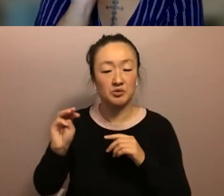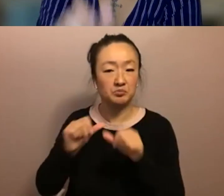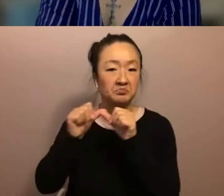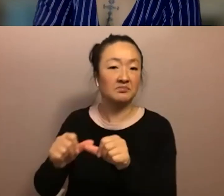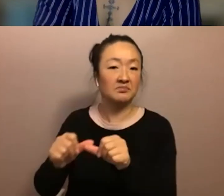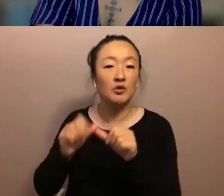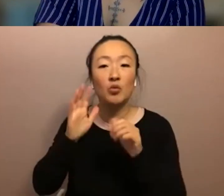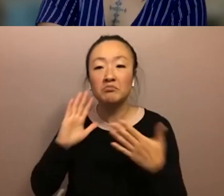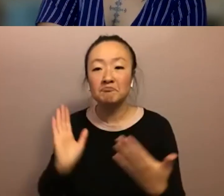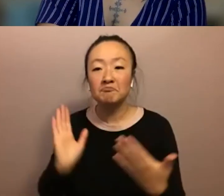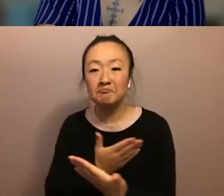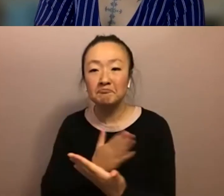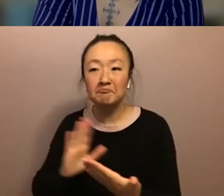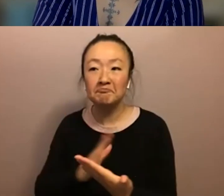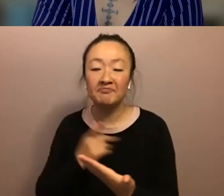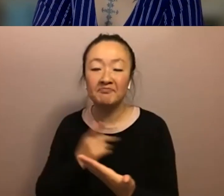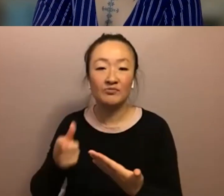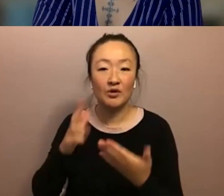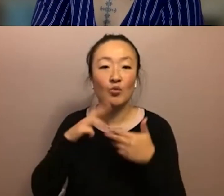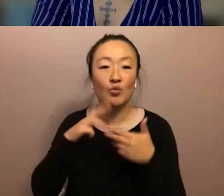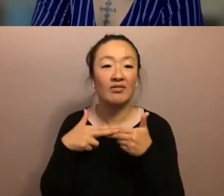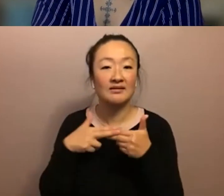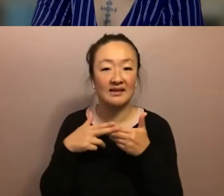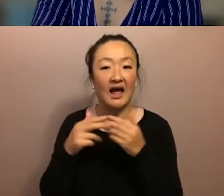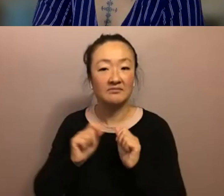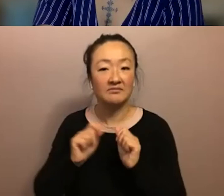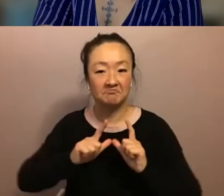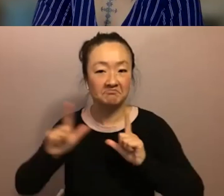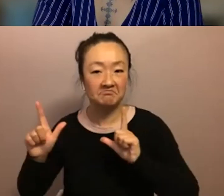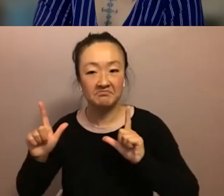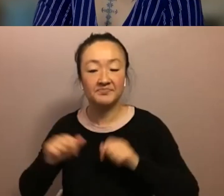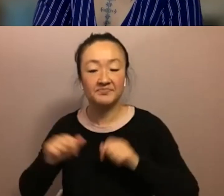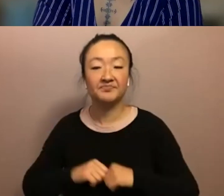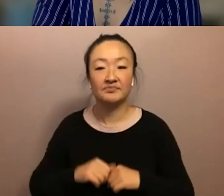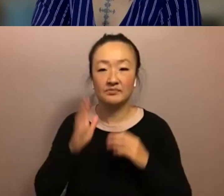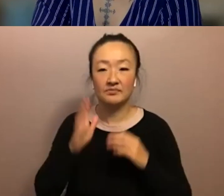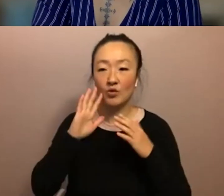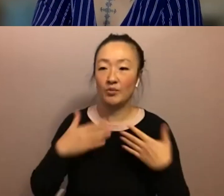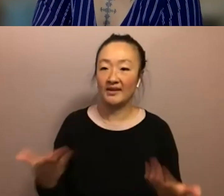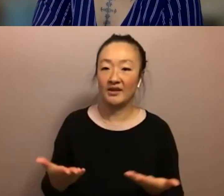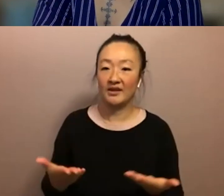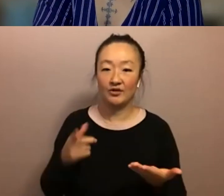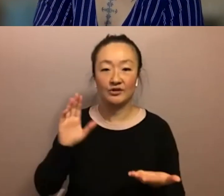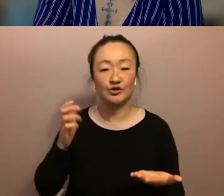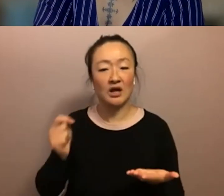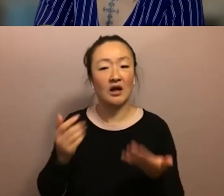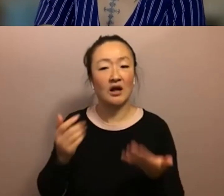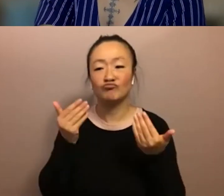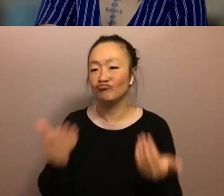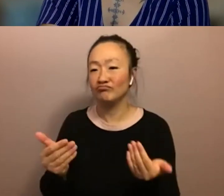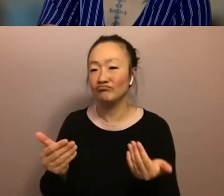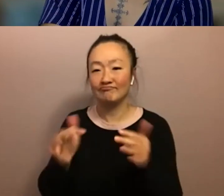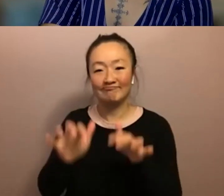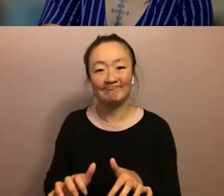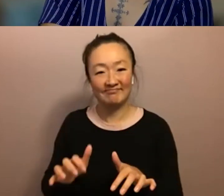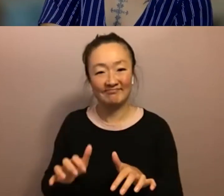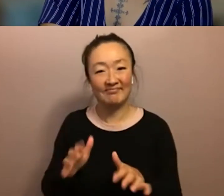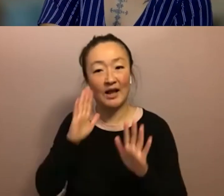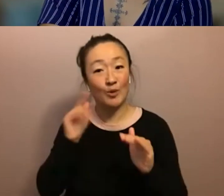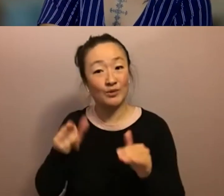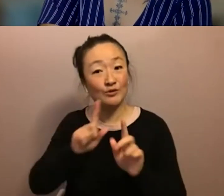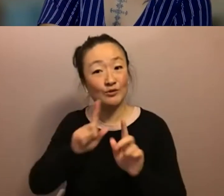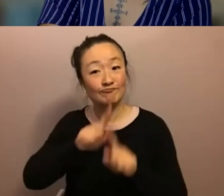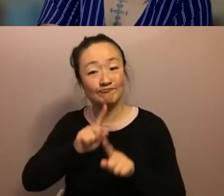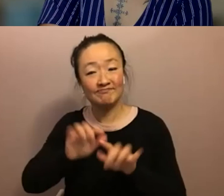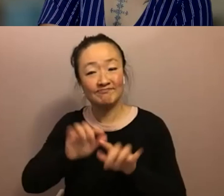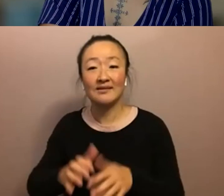bit of music and put the slides back on screen um but we will be here with you in the chat and do hope that you will respond um but